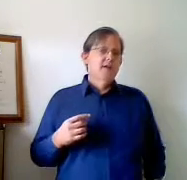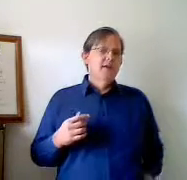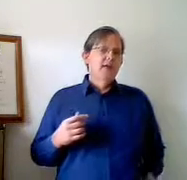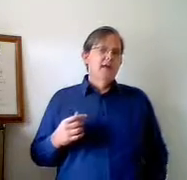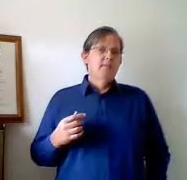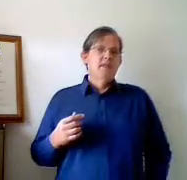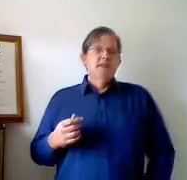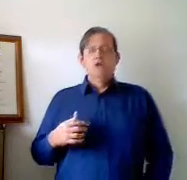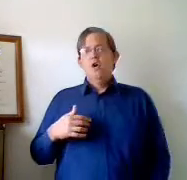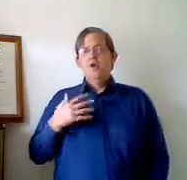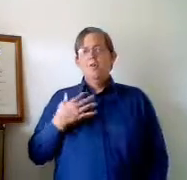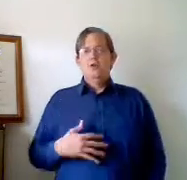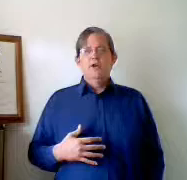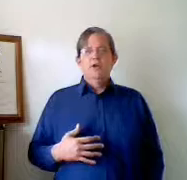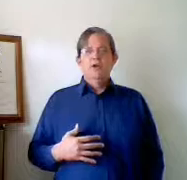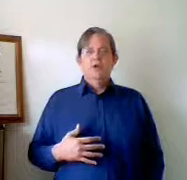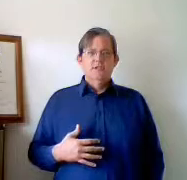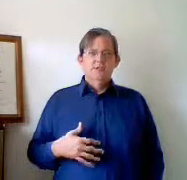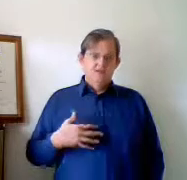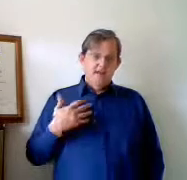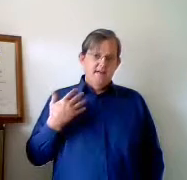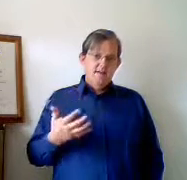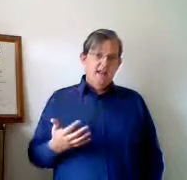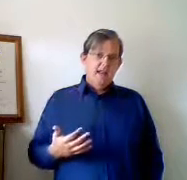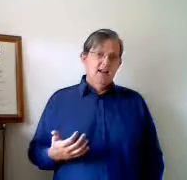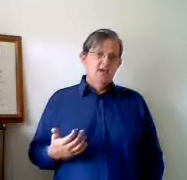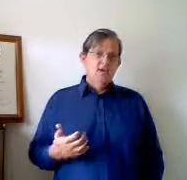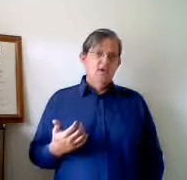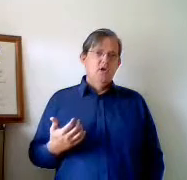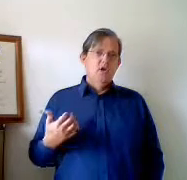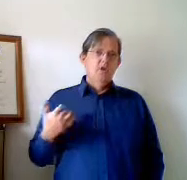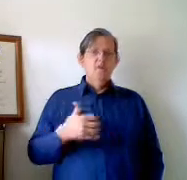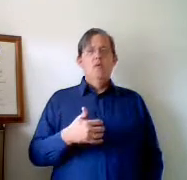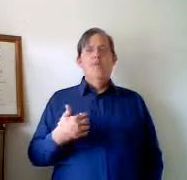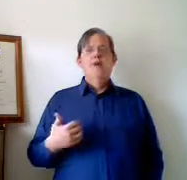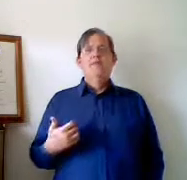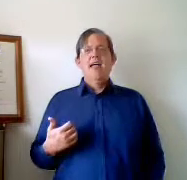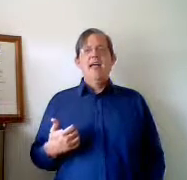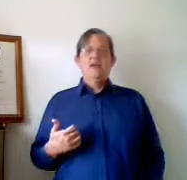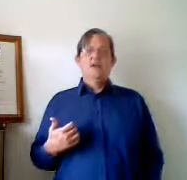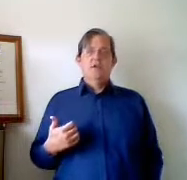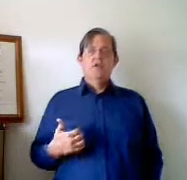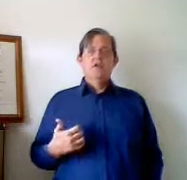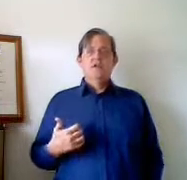a different name. You should call me Mr. Hughes if I have indicated to you in the way I have answered the question,